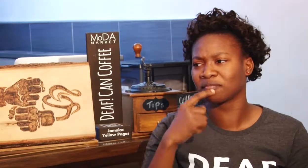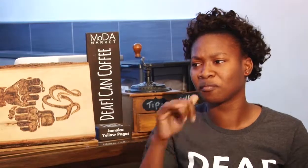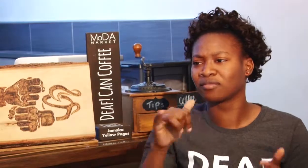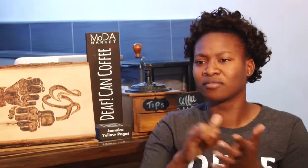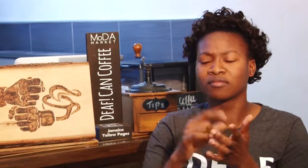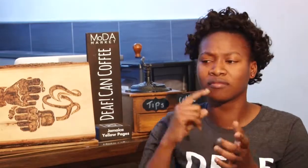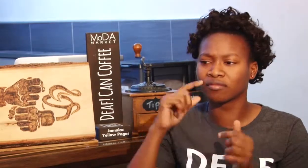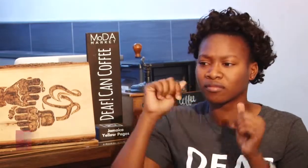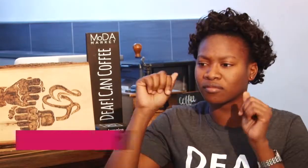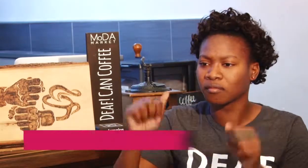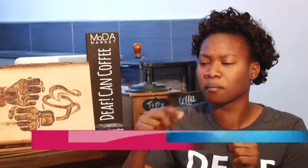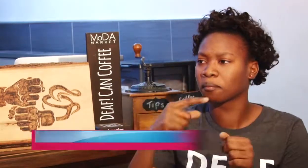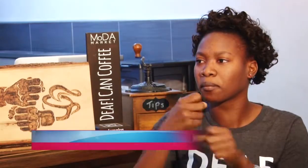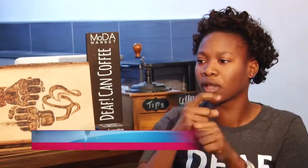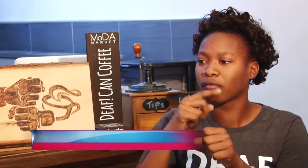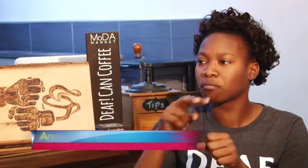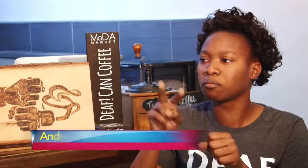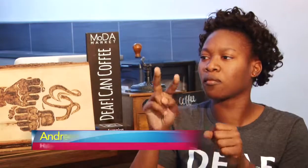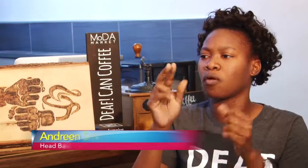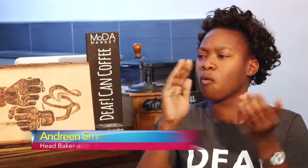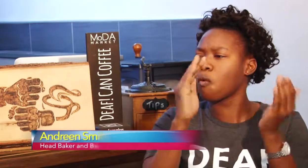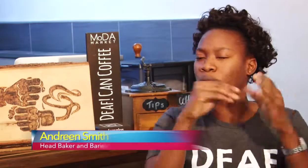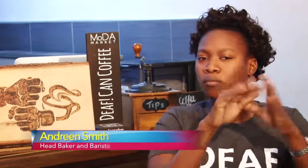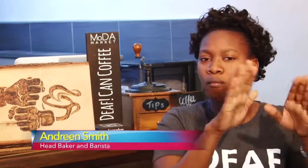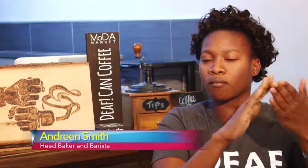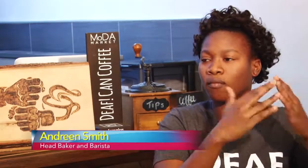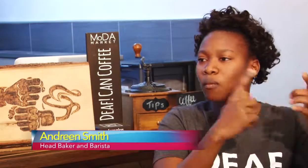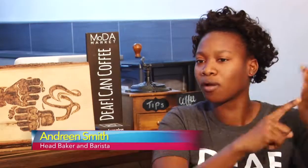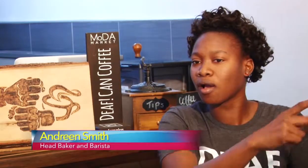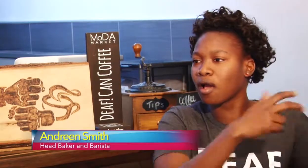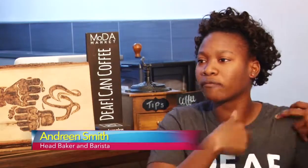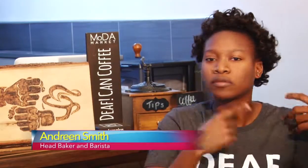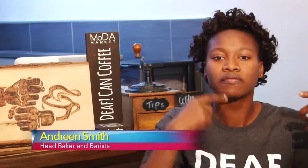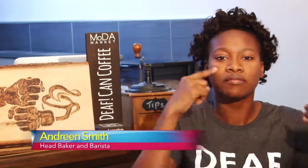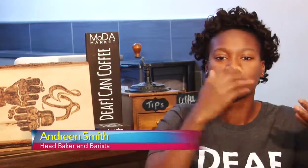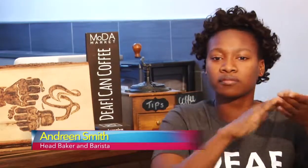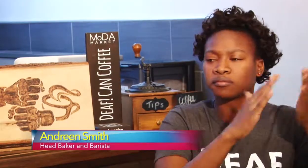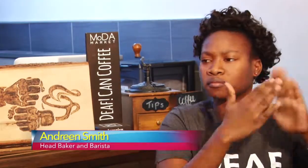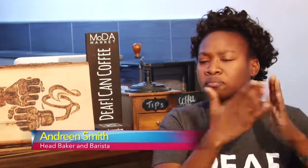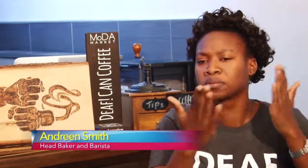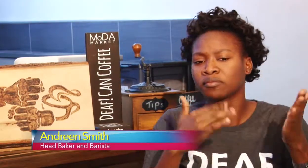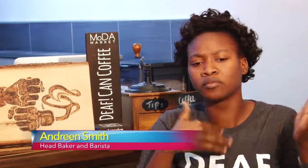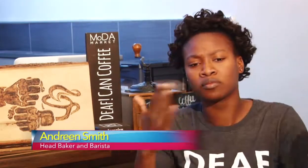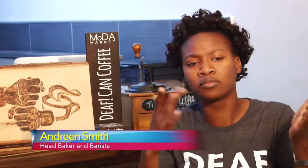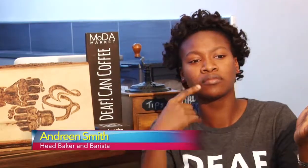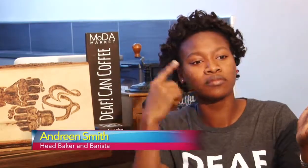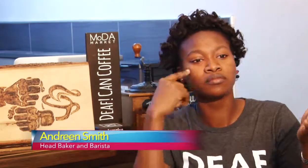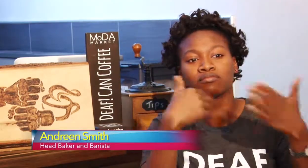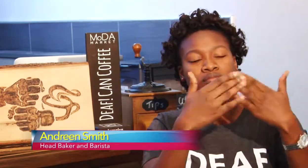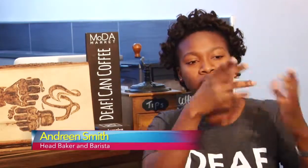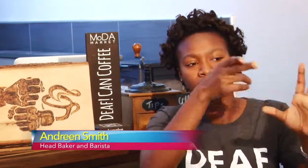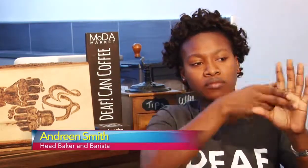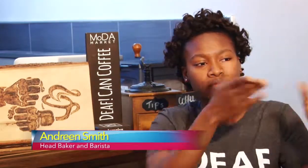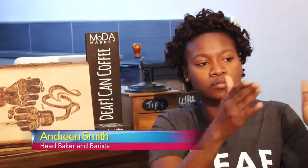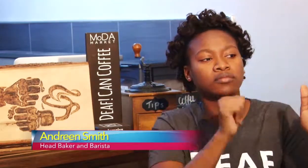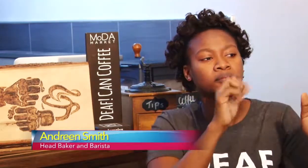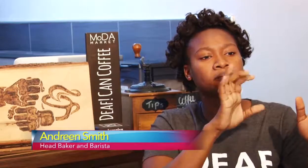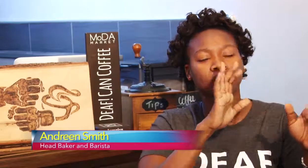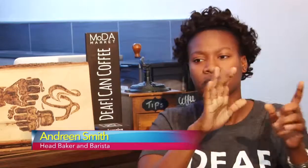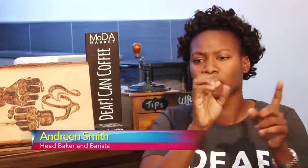What I tell people watching this is just to believe us. Believe that Deaf Can. Don't look at us as people who can't. Look at us as a community that has its own language, that